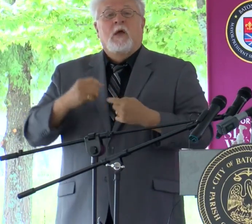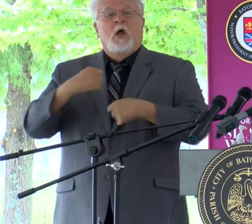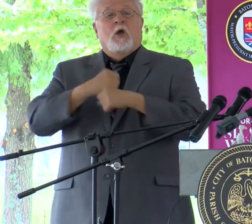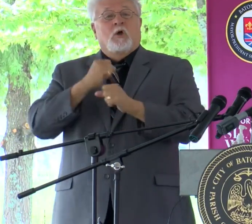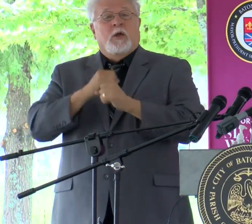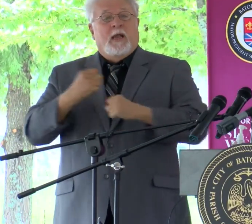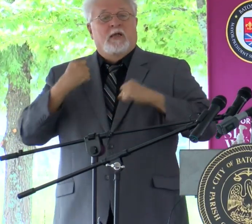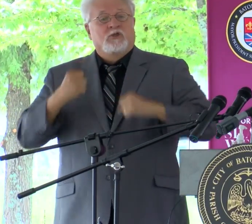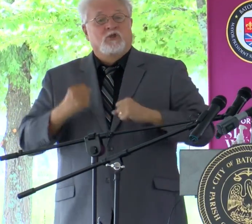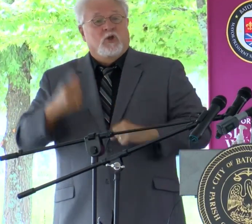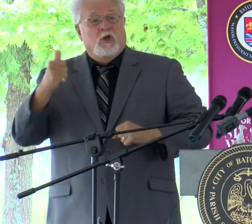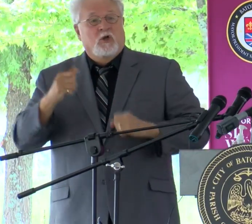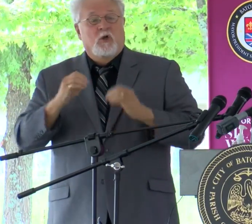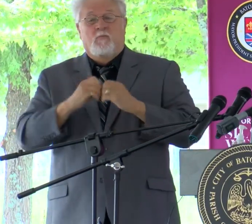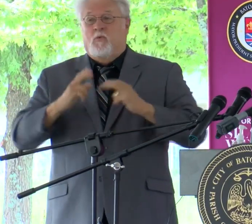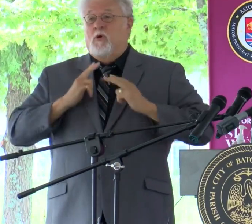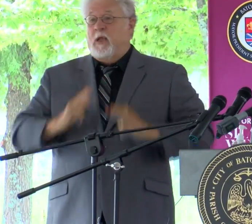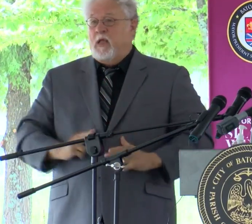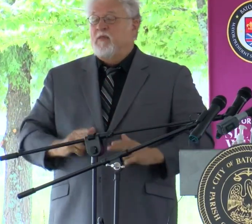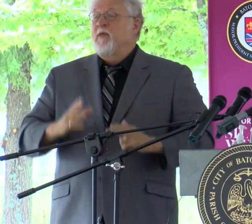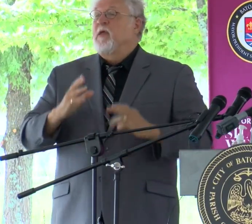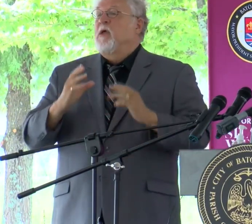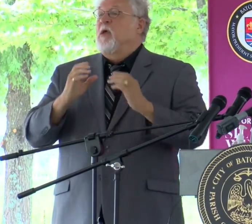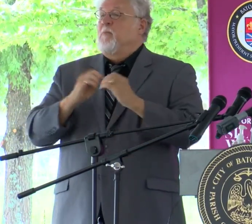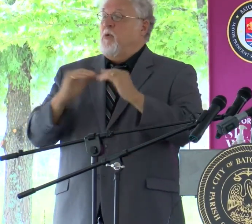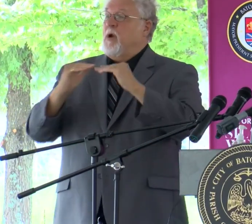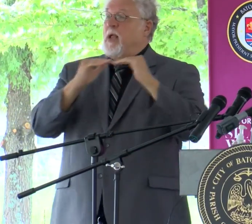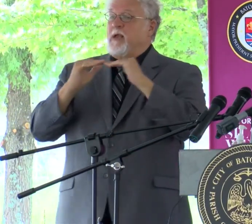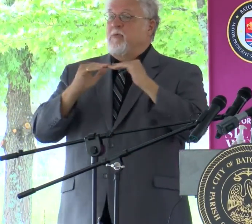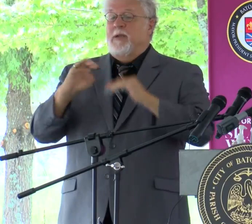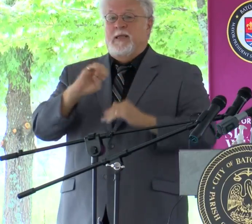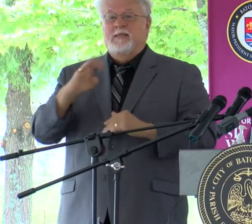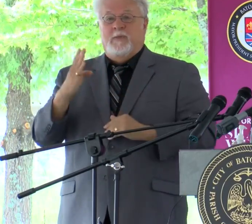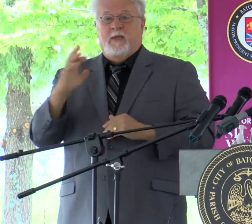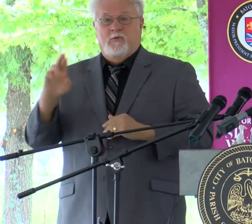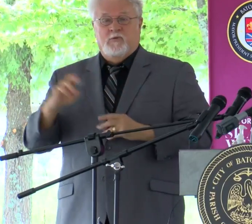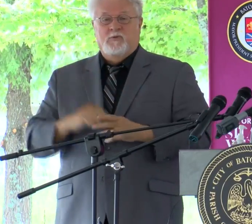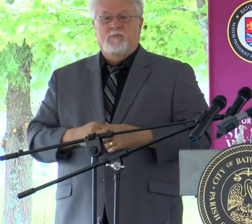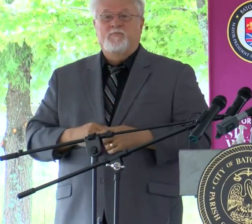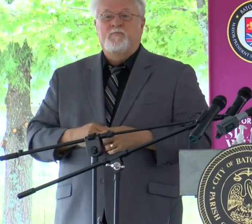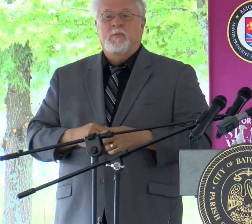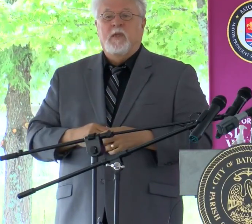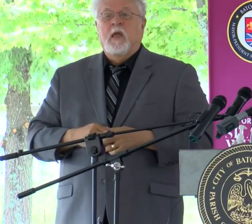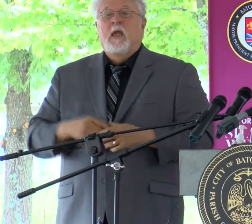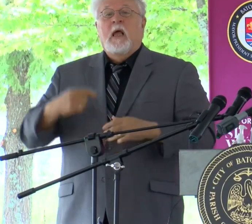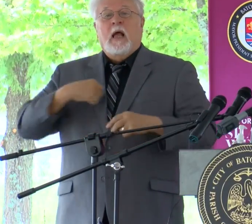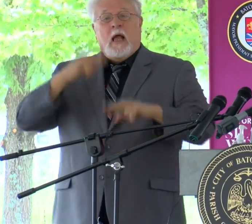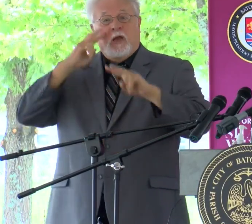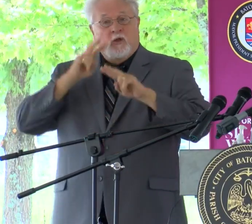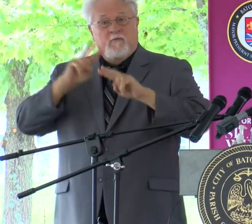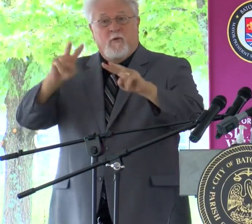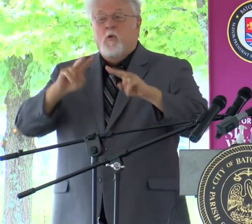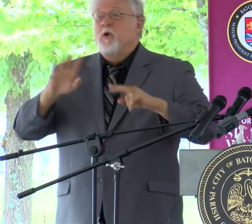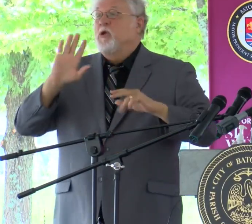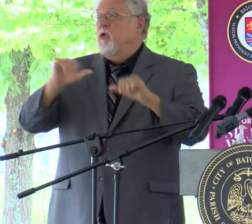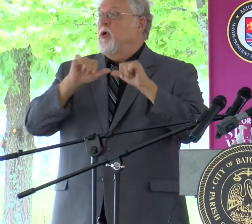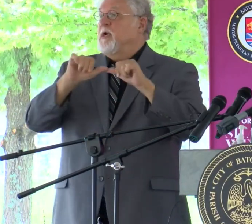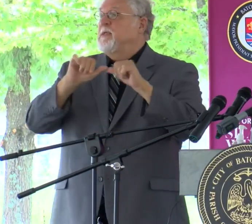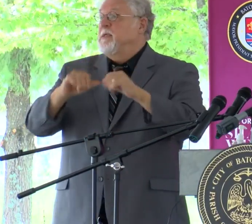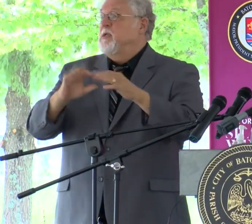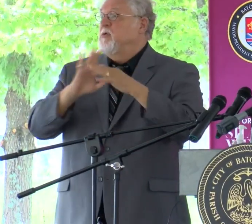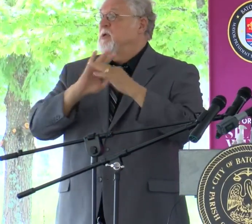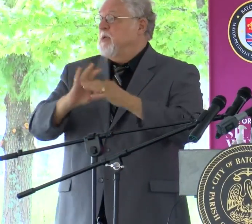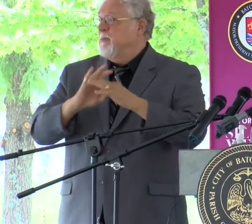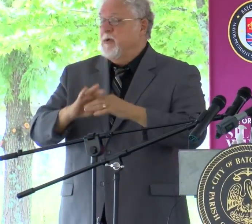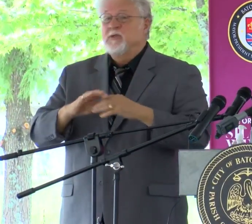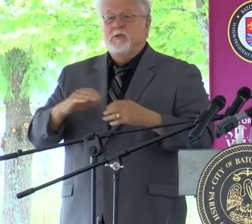a stronger, healthier, and more equitable East Baton Rouge Parish. I look forward to your continued collaboration